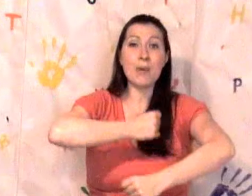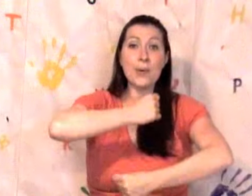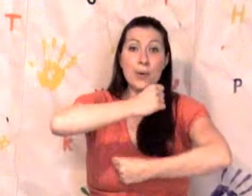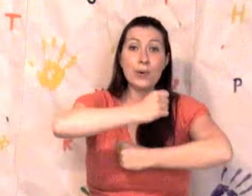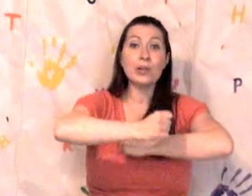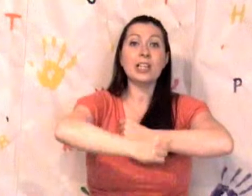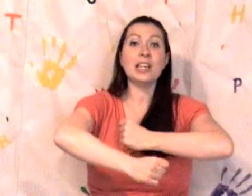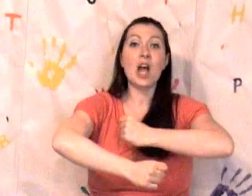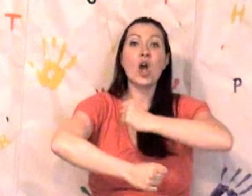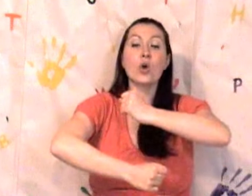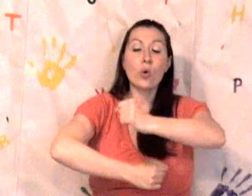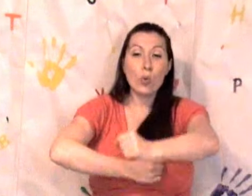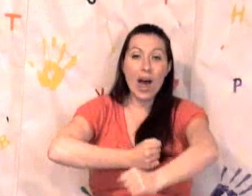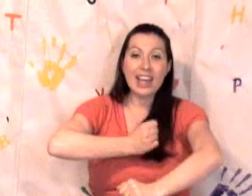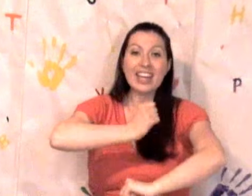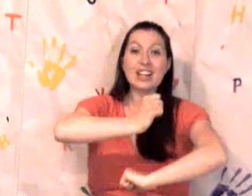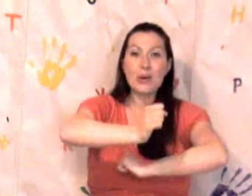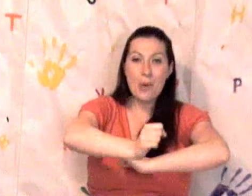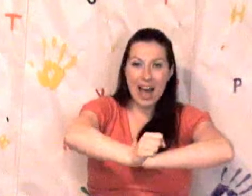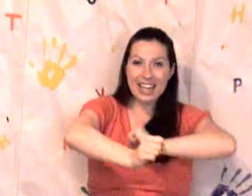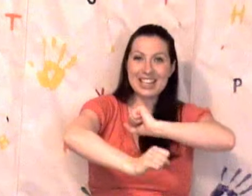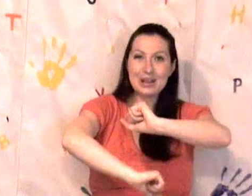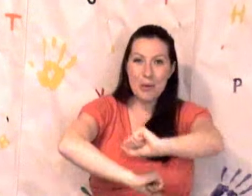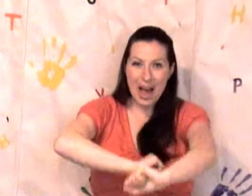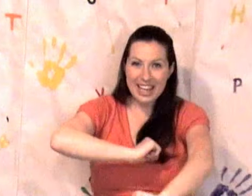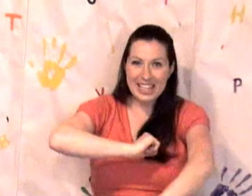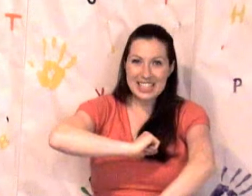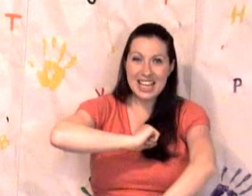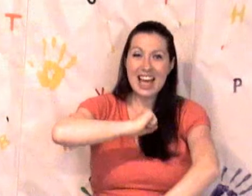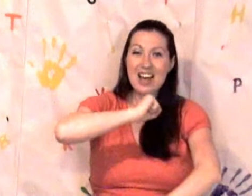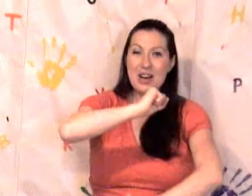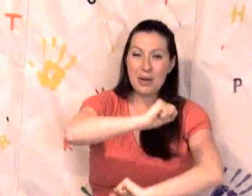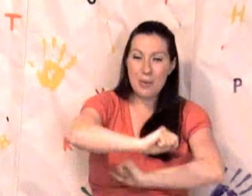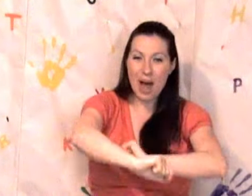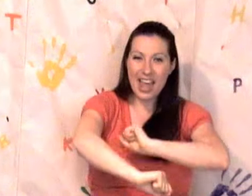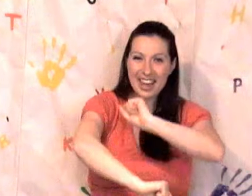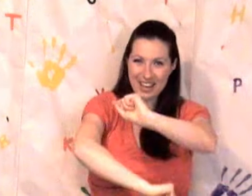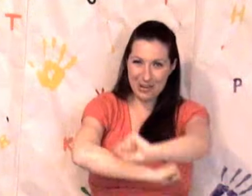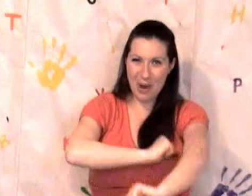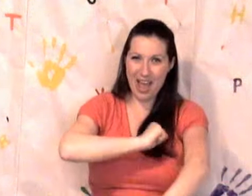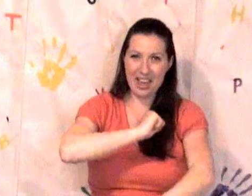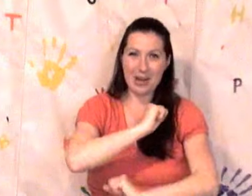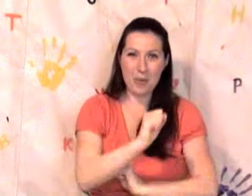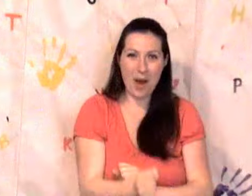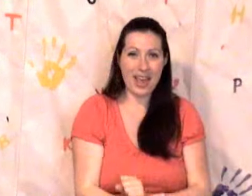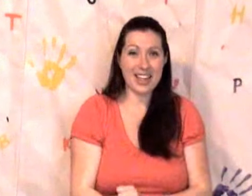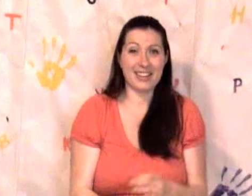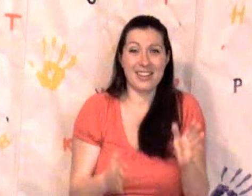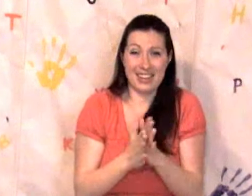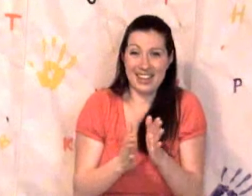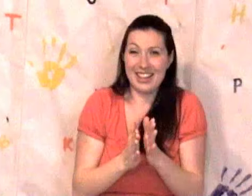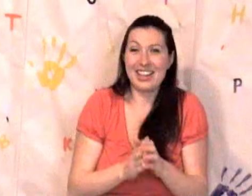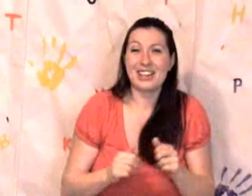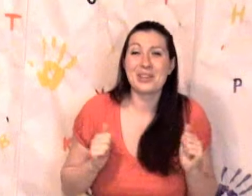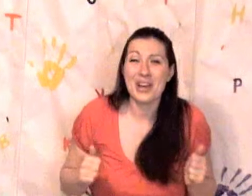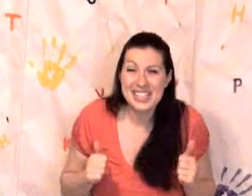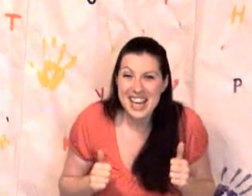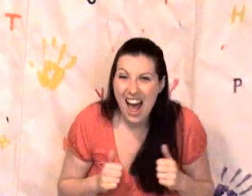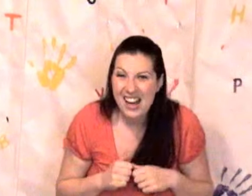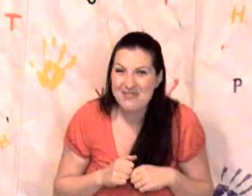-poly quiet quiet quiet quiet quiet great job